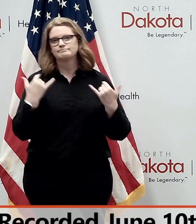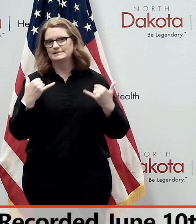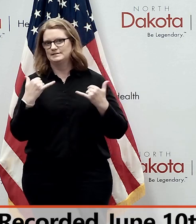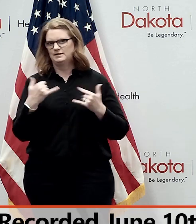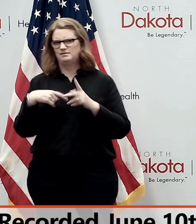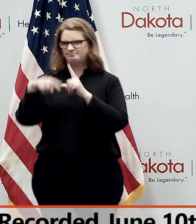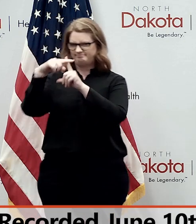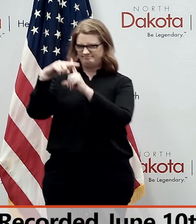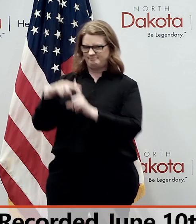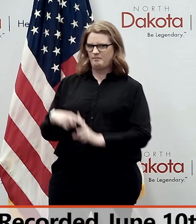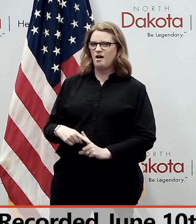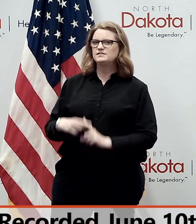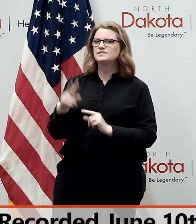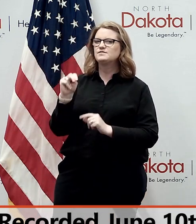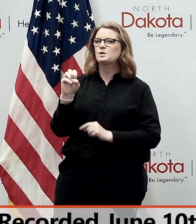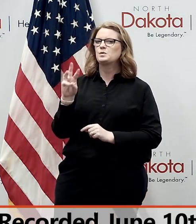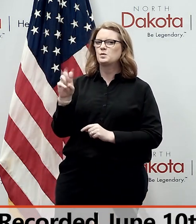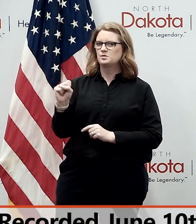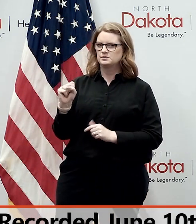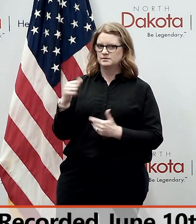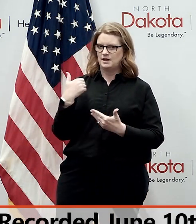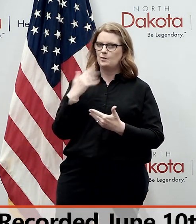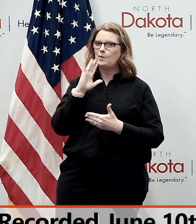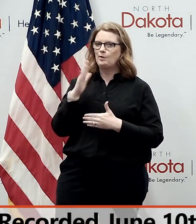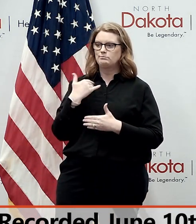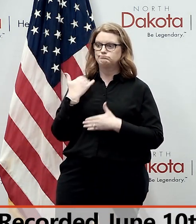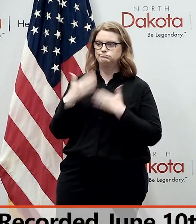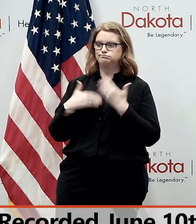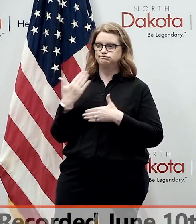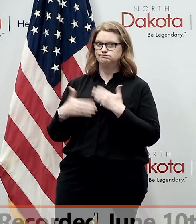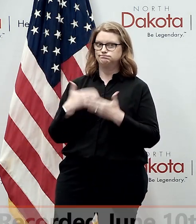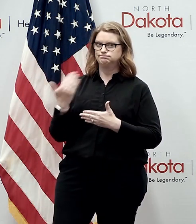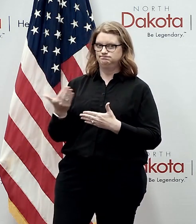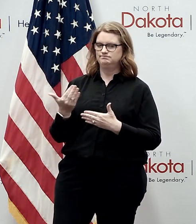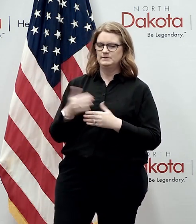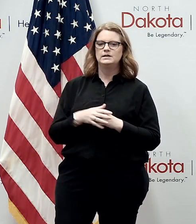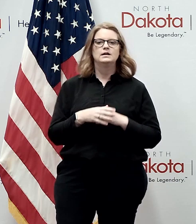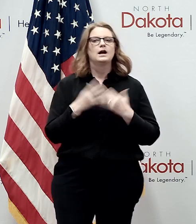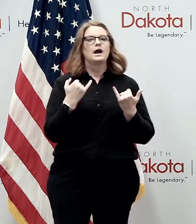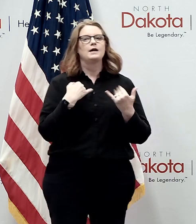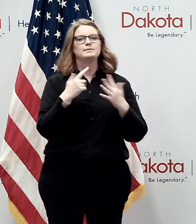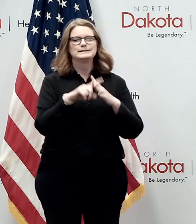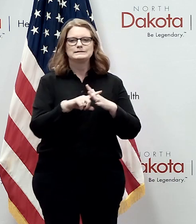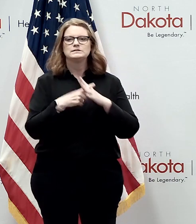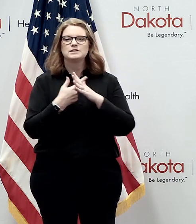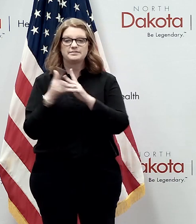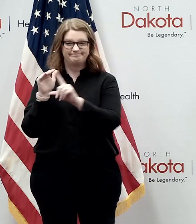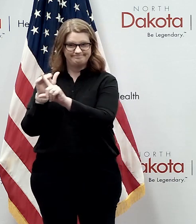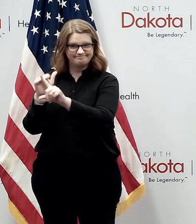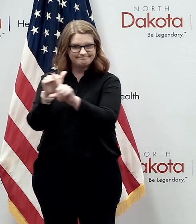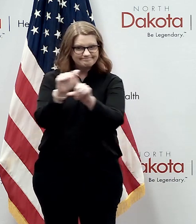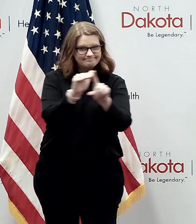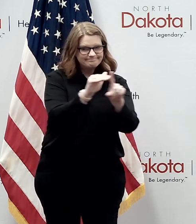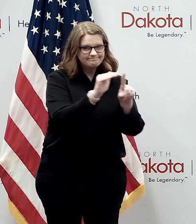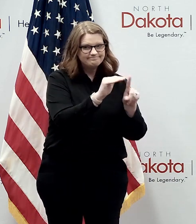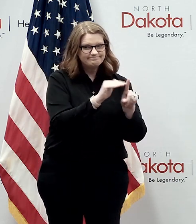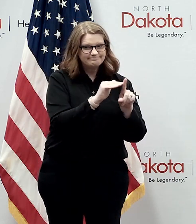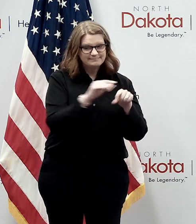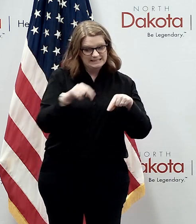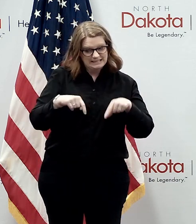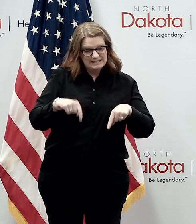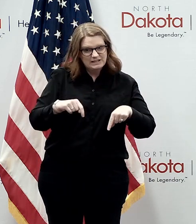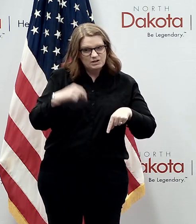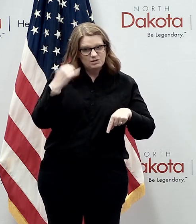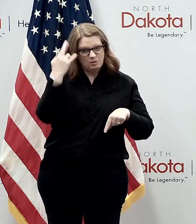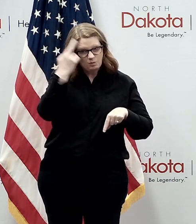news today that we're gonna zip through but let me just start out and remind people why we're here doing